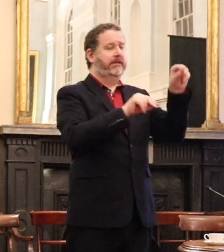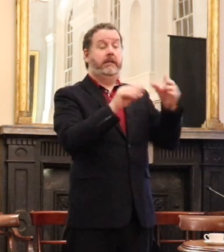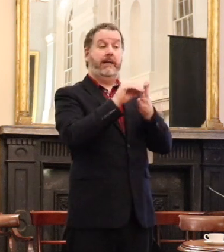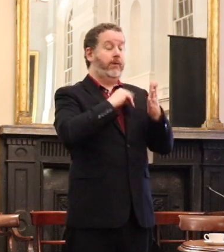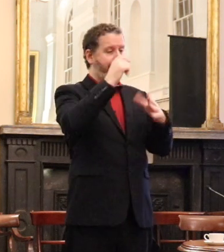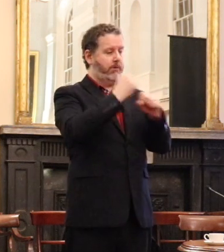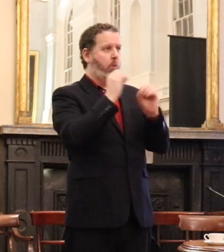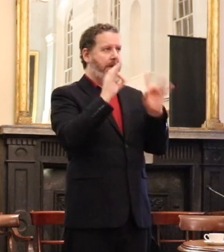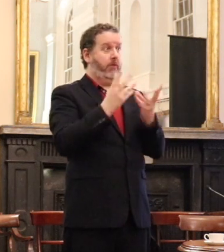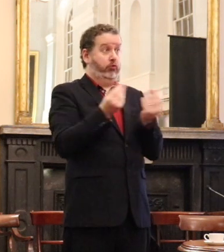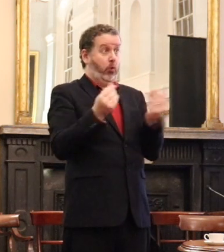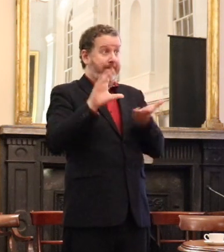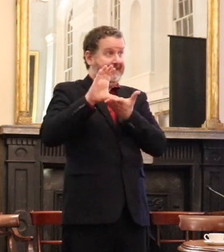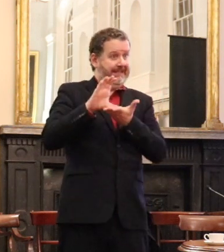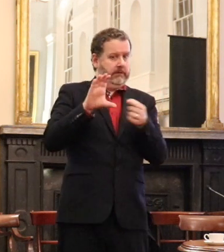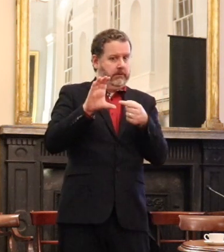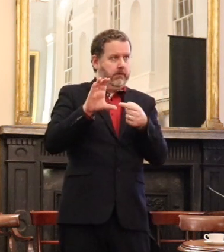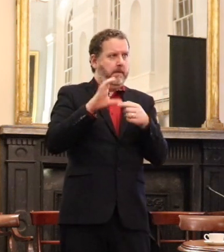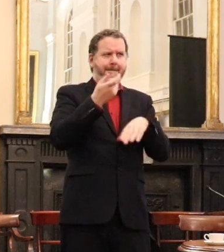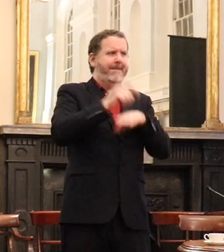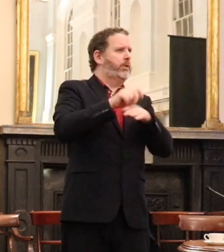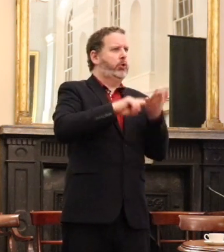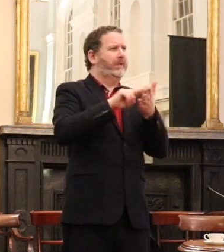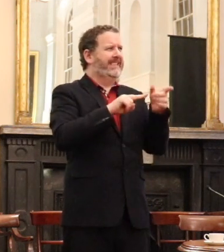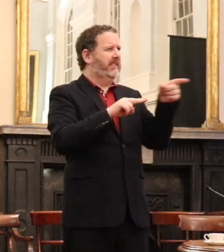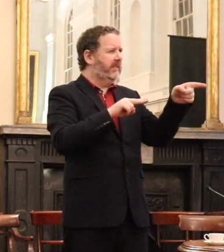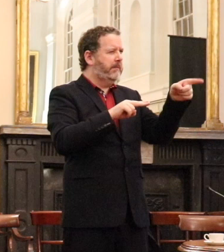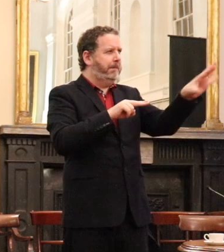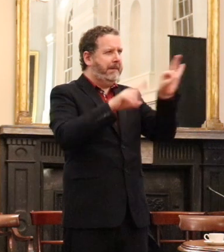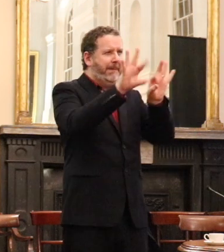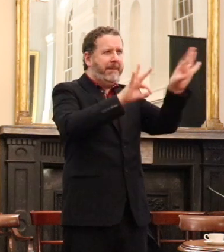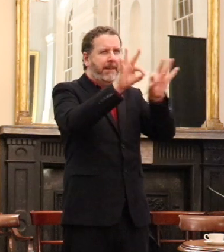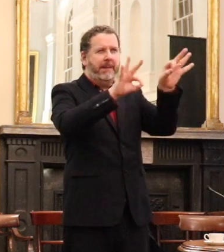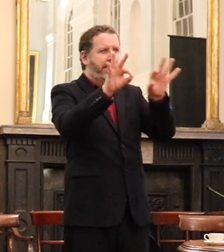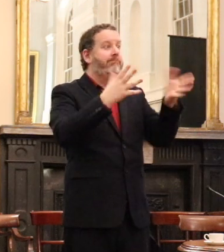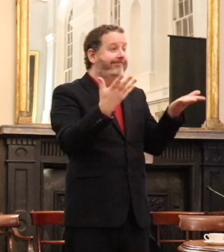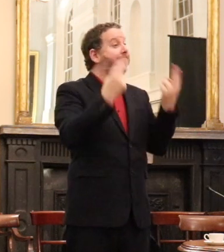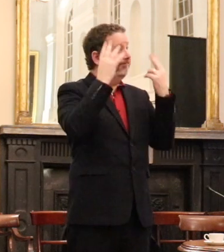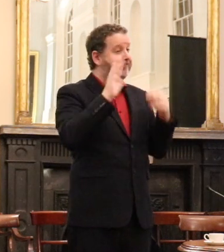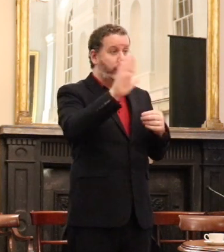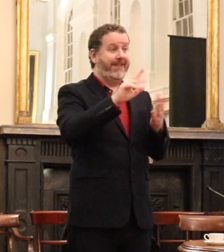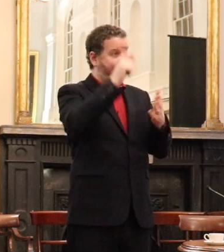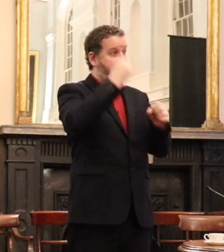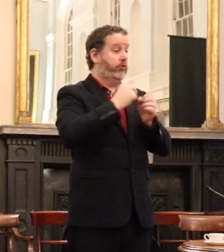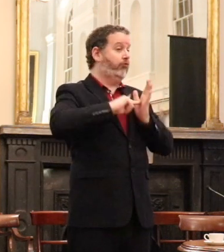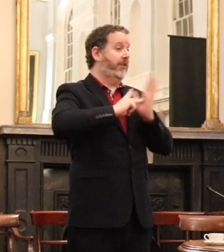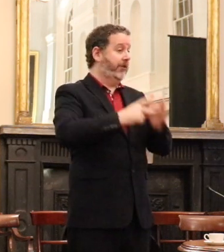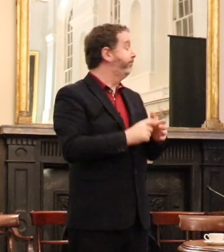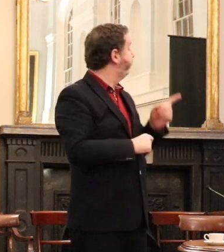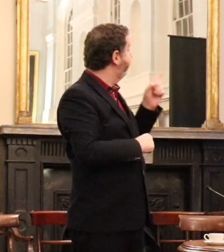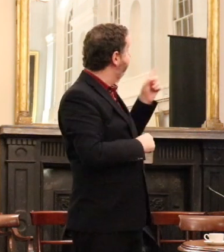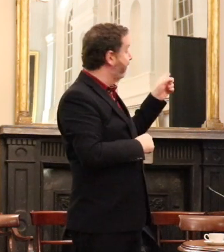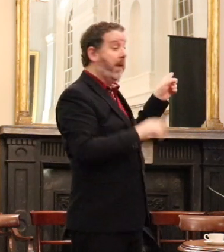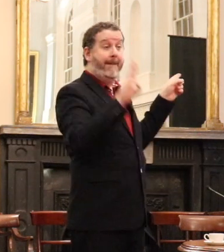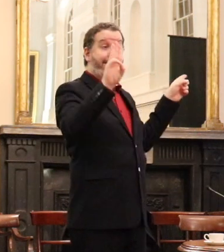the resources that you have. And I do think that's a great example of that. That is Paul welcoming then President